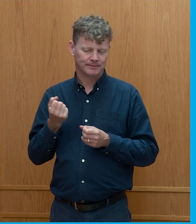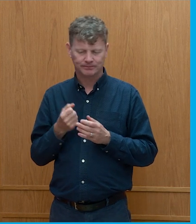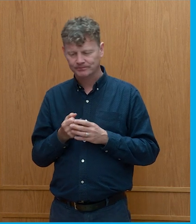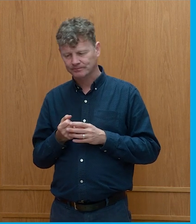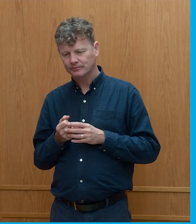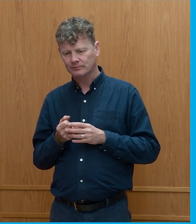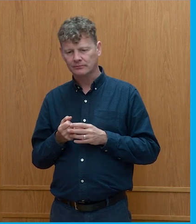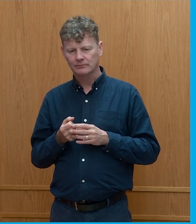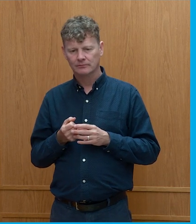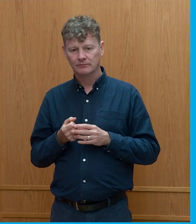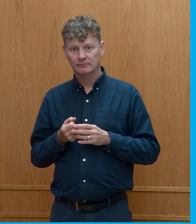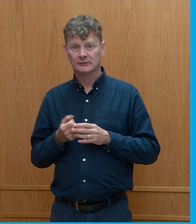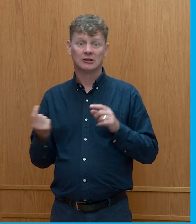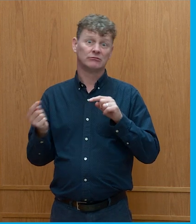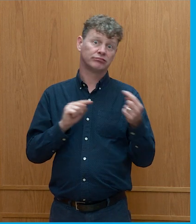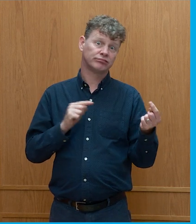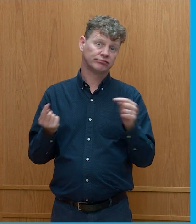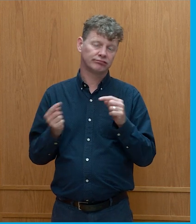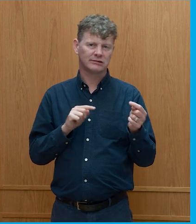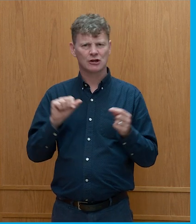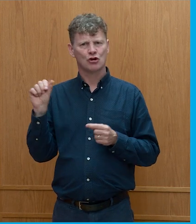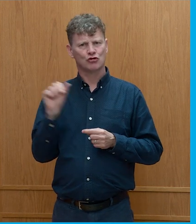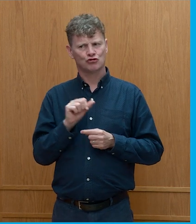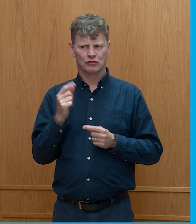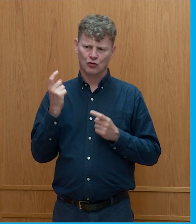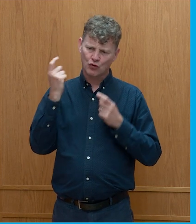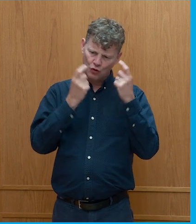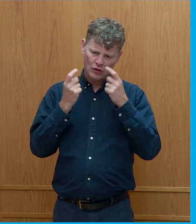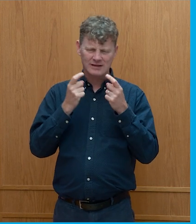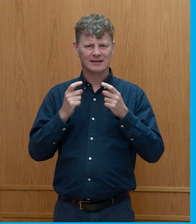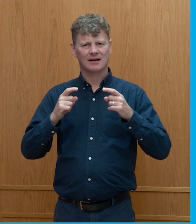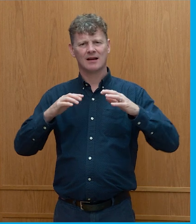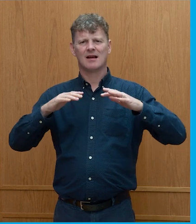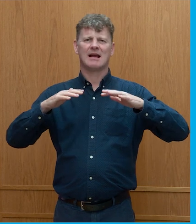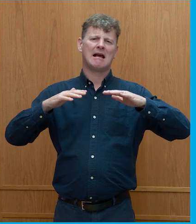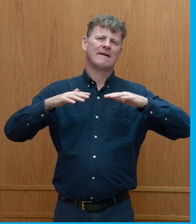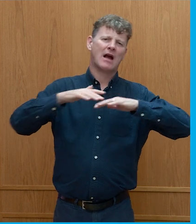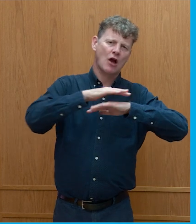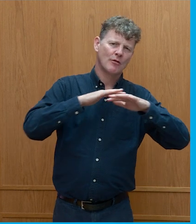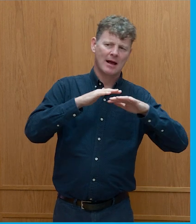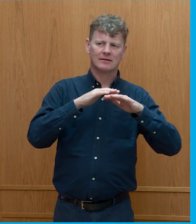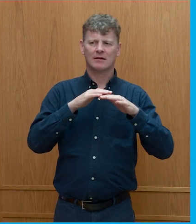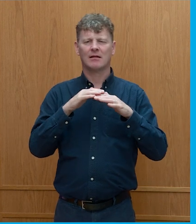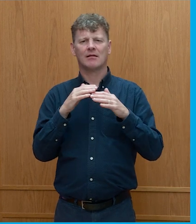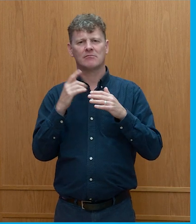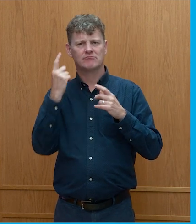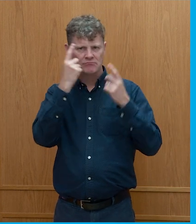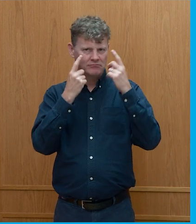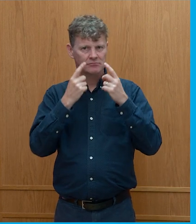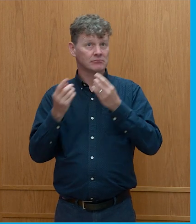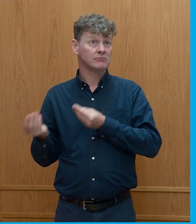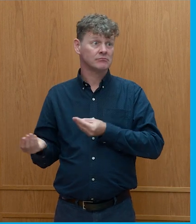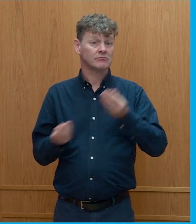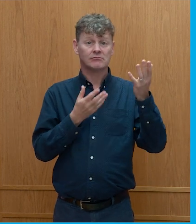environmental considerations or other esg matters are included or not and that's gone to the state